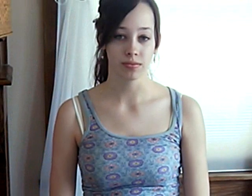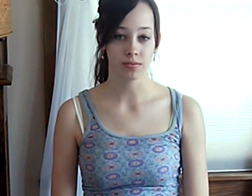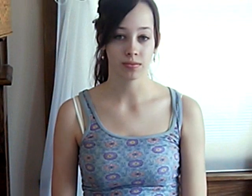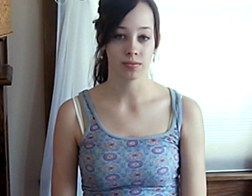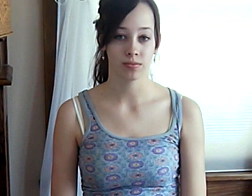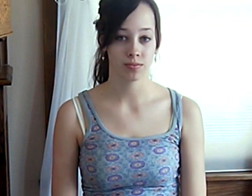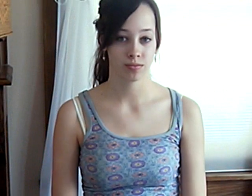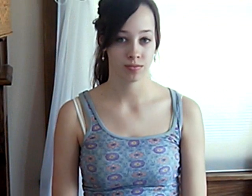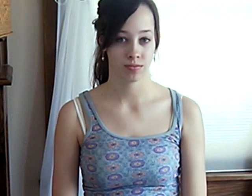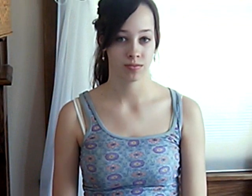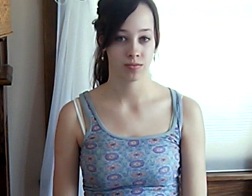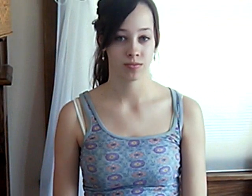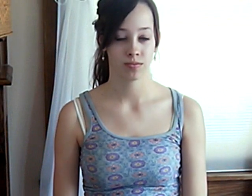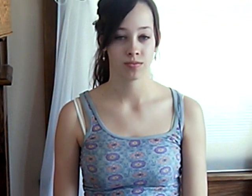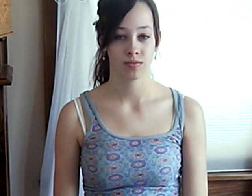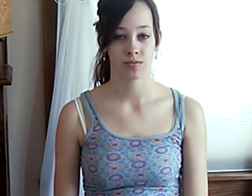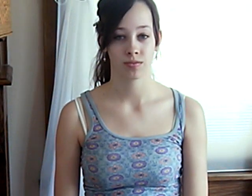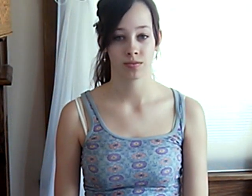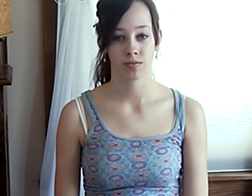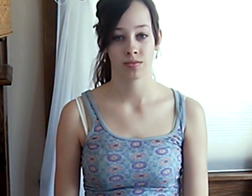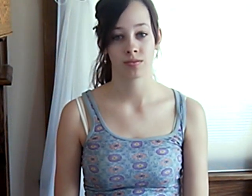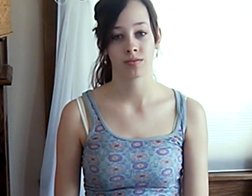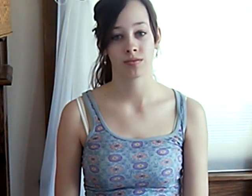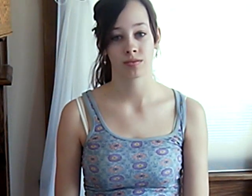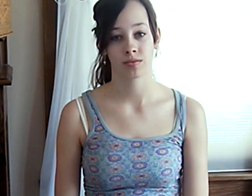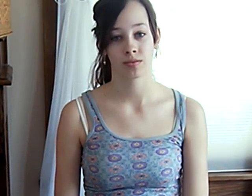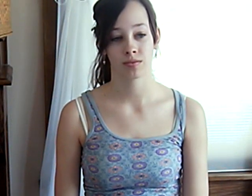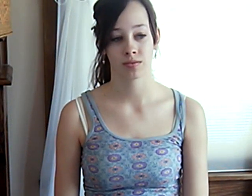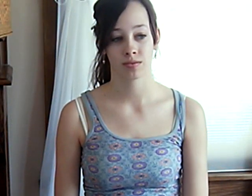Will you repeat this?